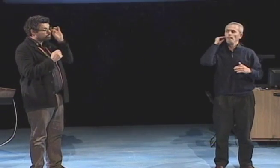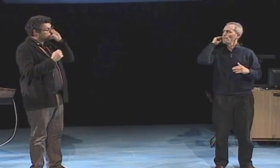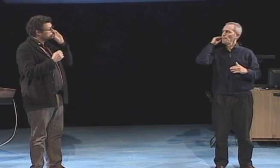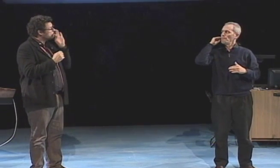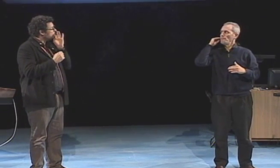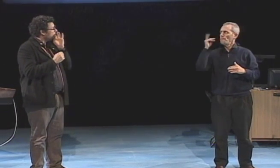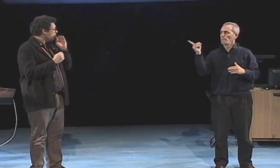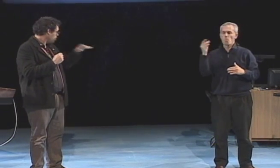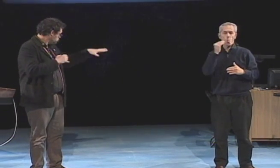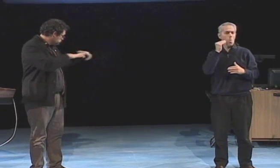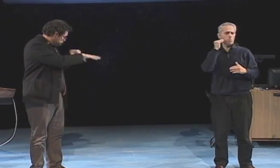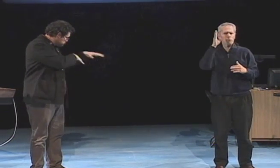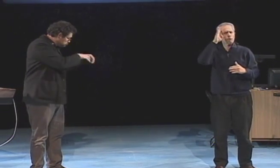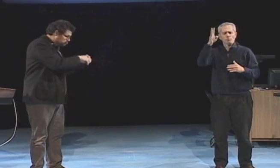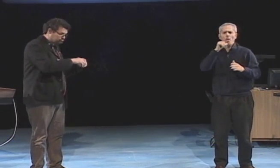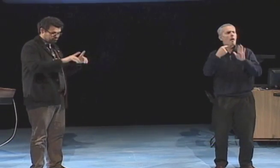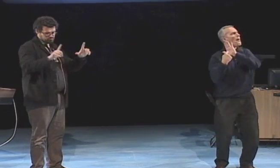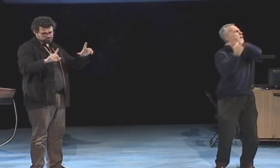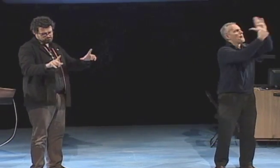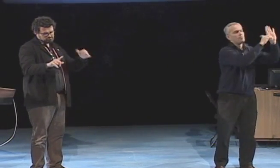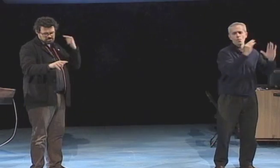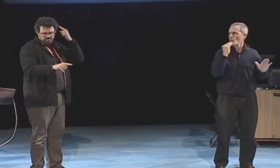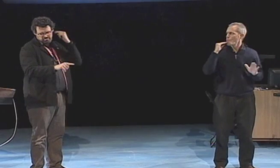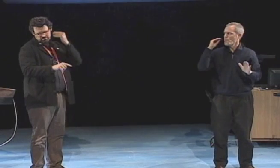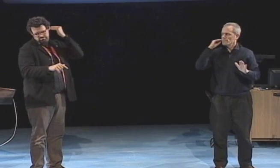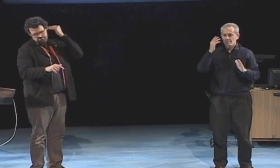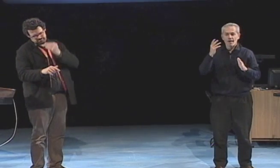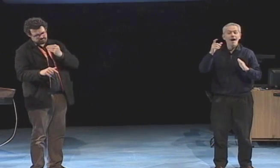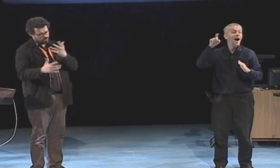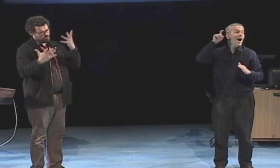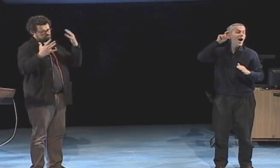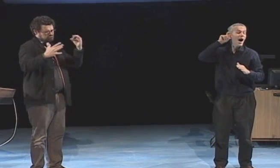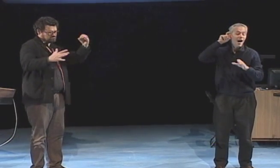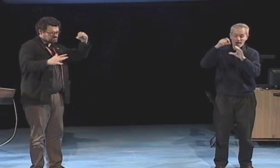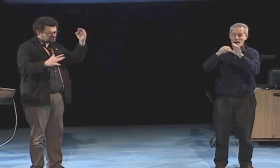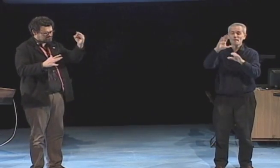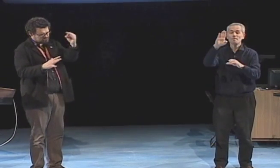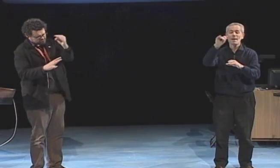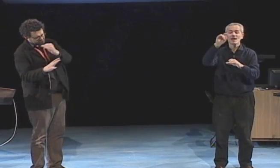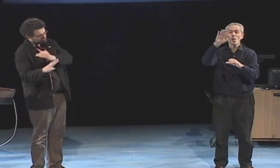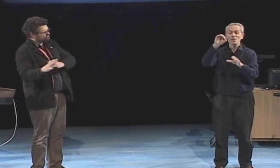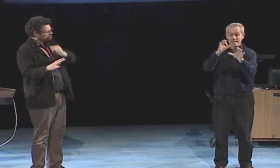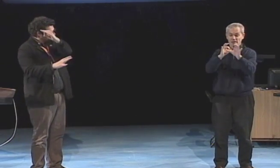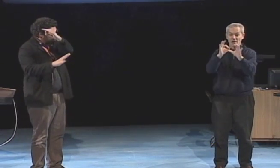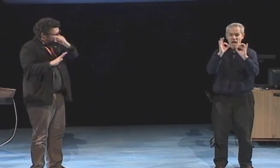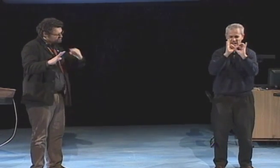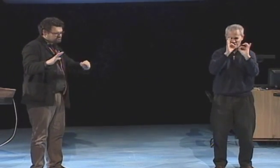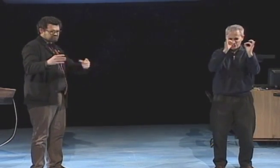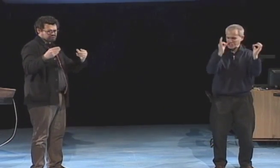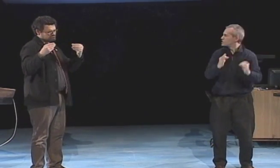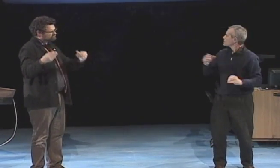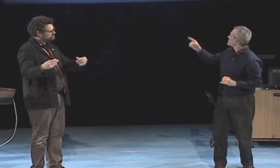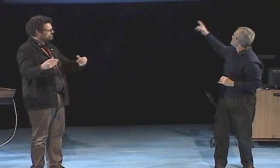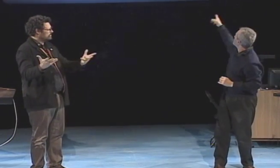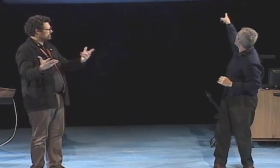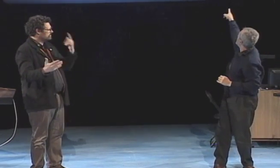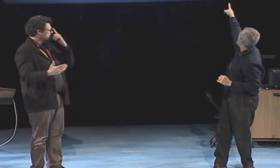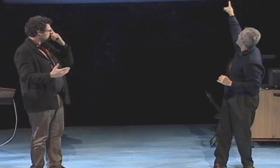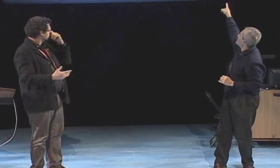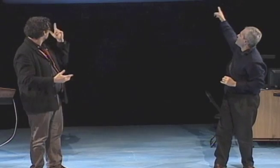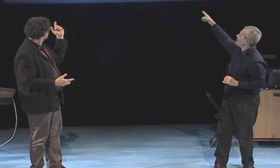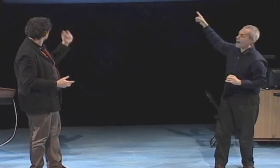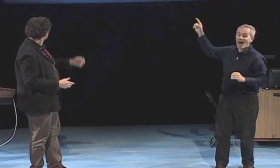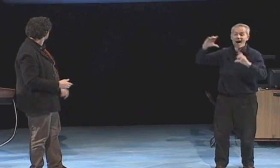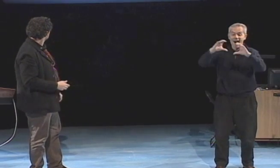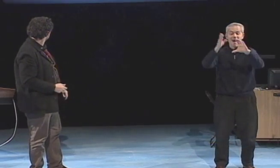And then, I came up with this. I was at home. I had a hearing aid